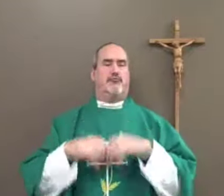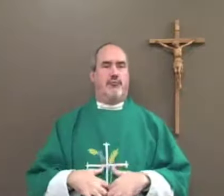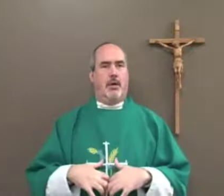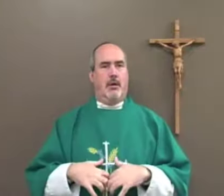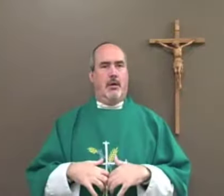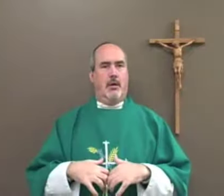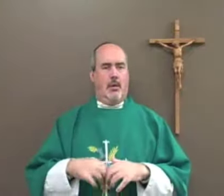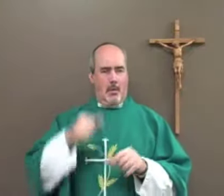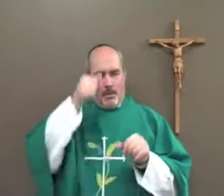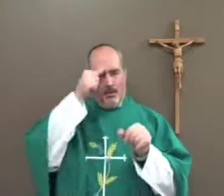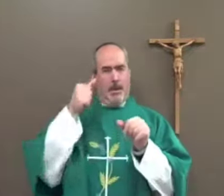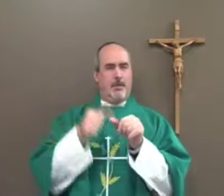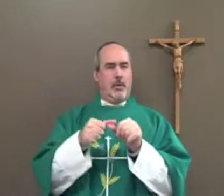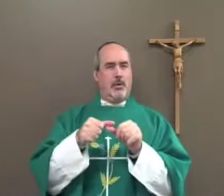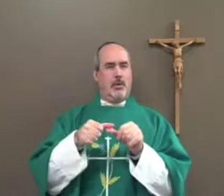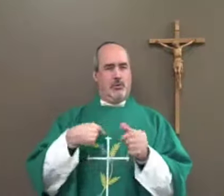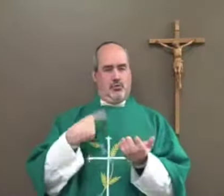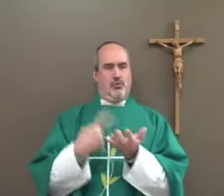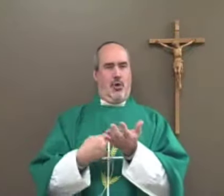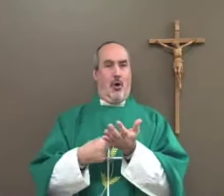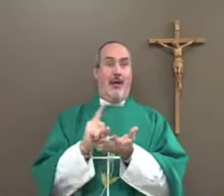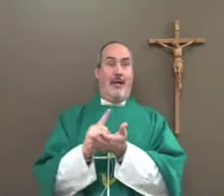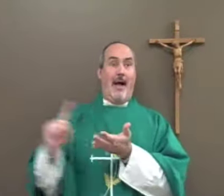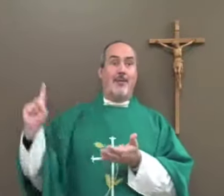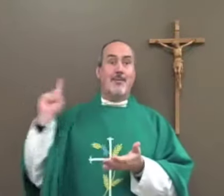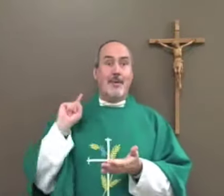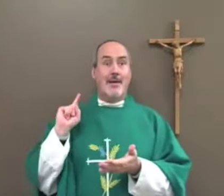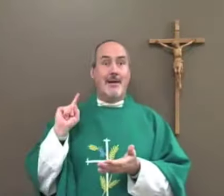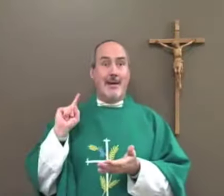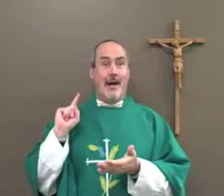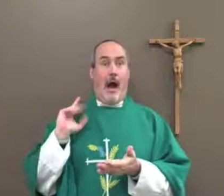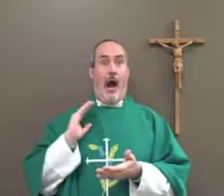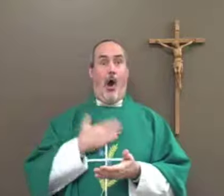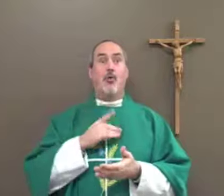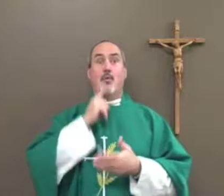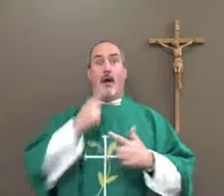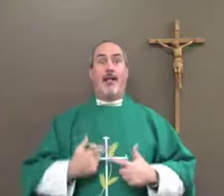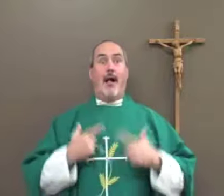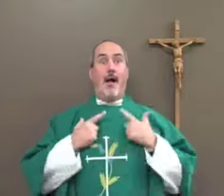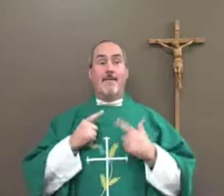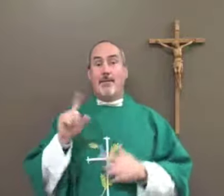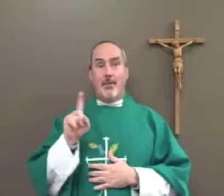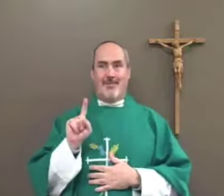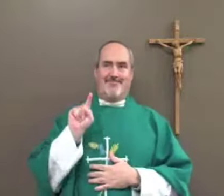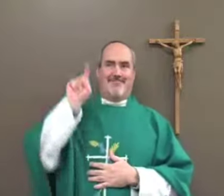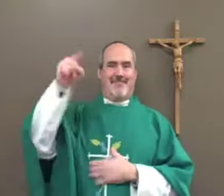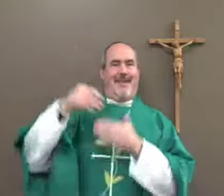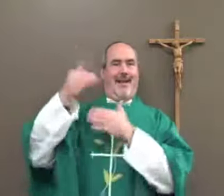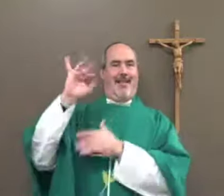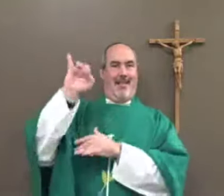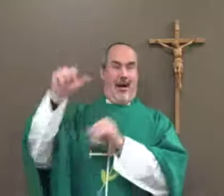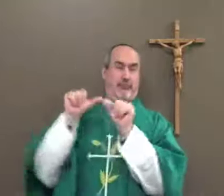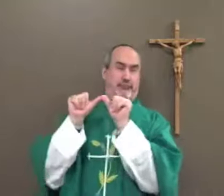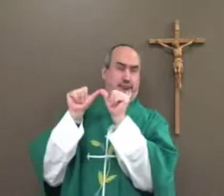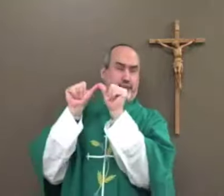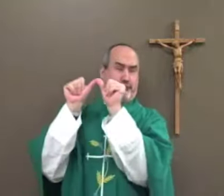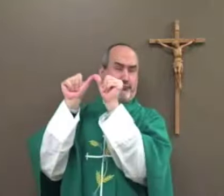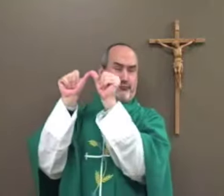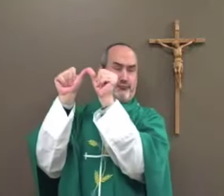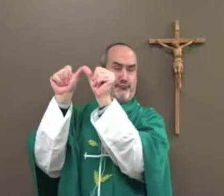we need to give up and we break down spiritually. If remember, I talked about last week how our real life is in the ever